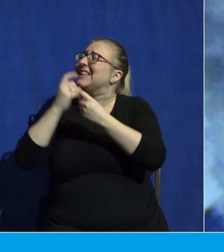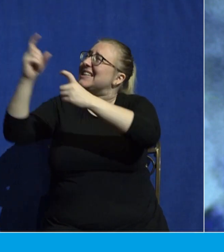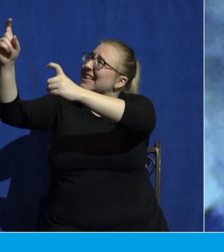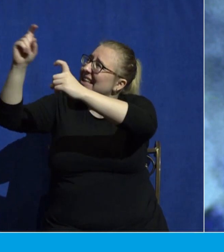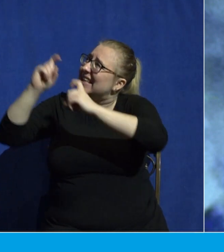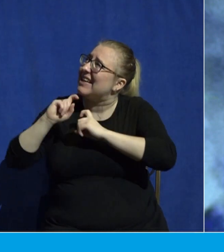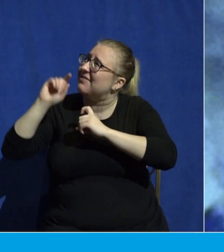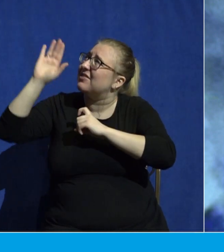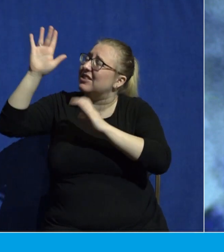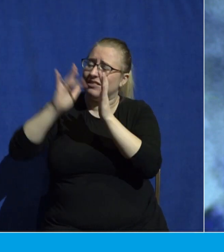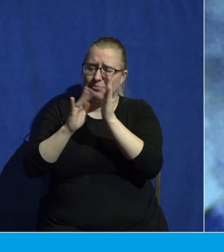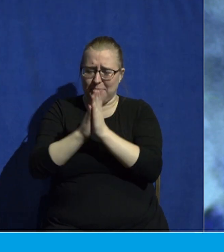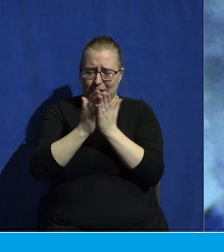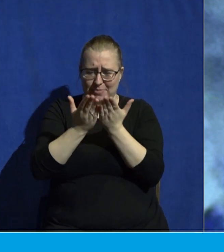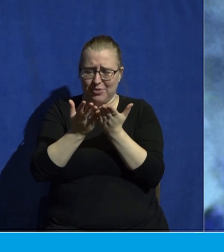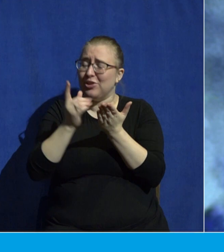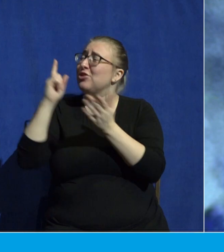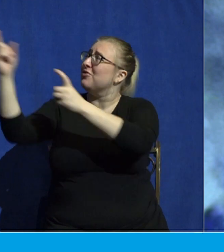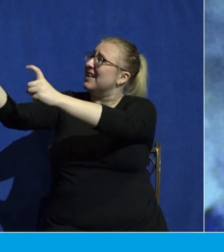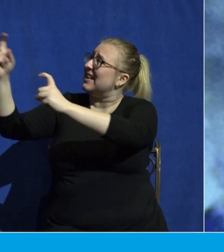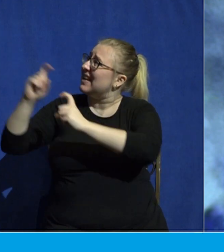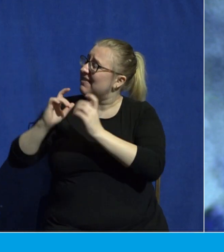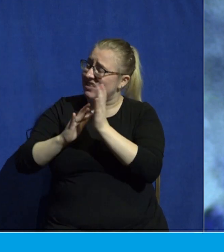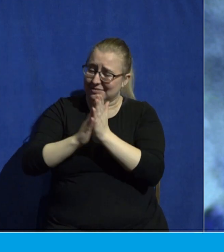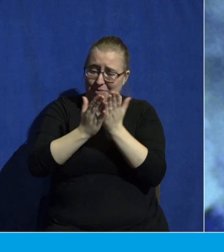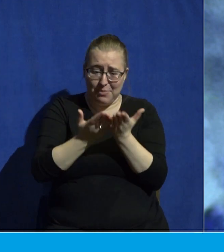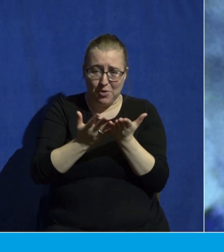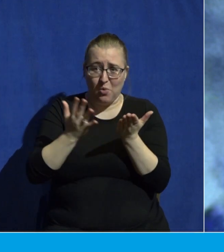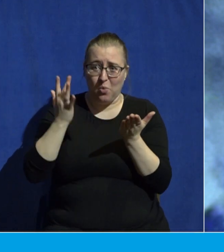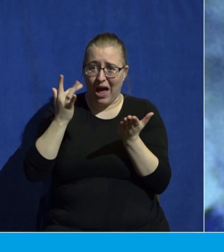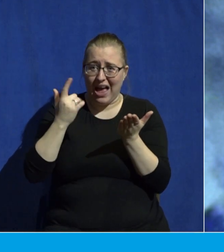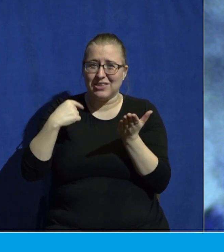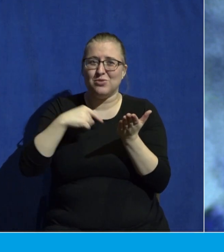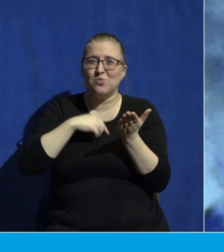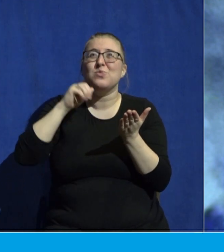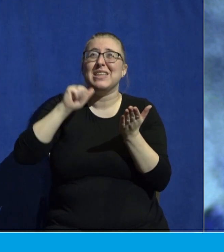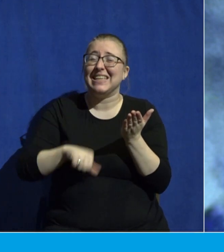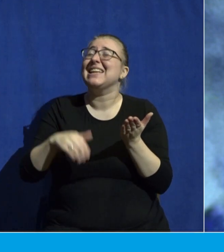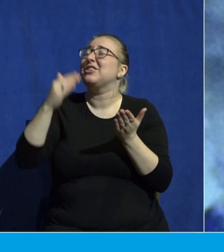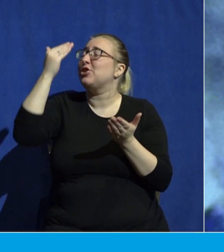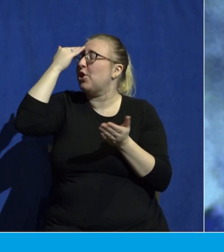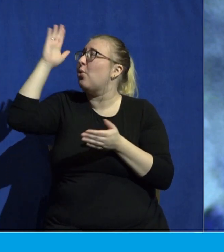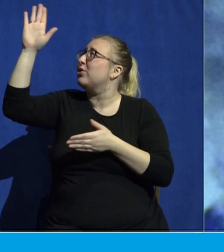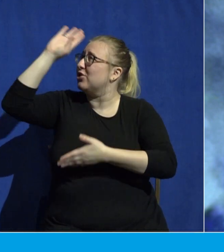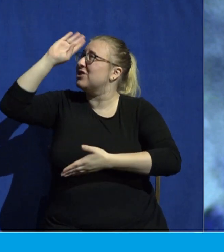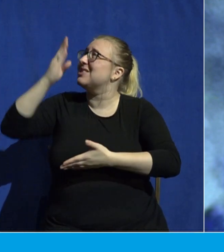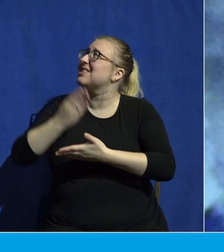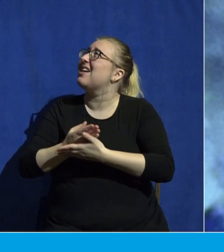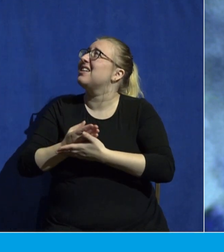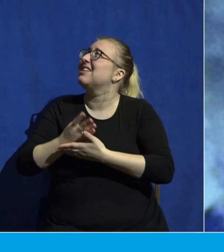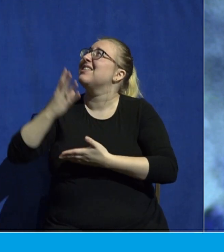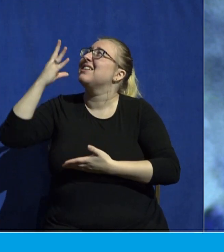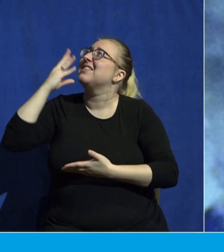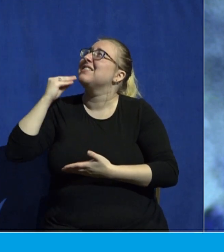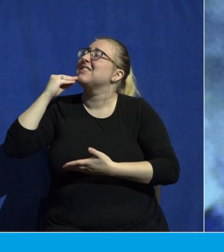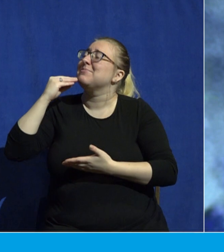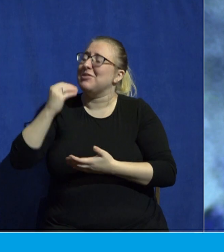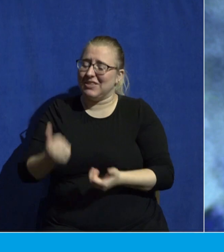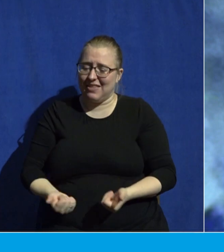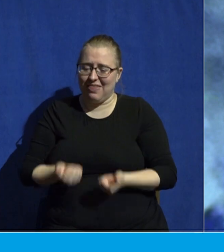have given us your word so that we would know your son and we would experience eternal life in